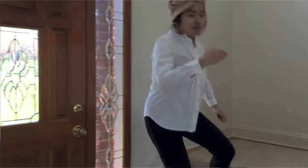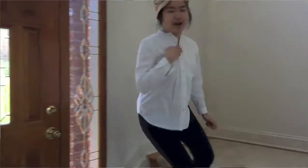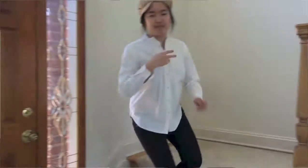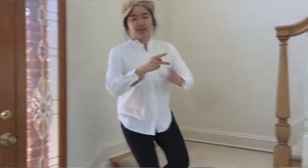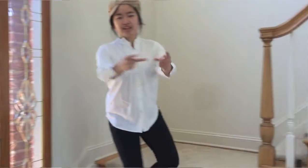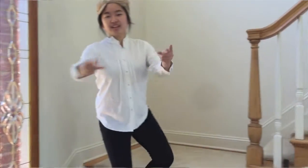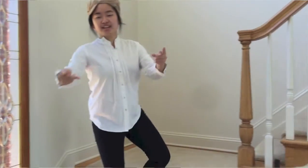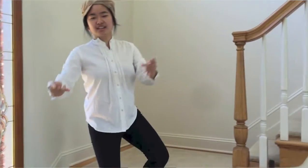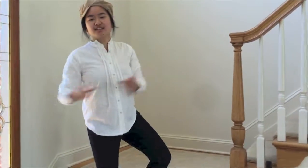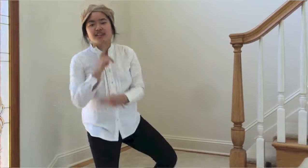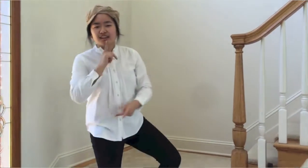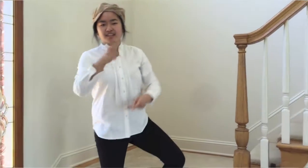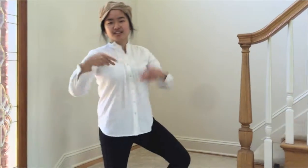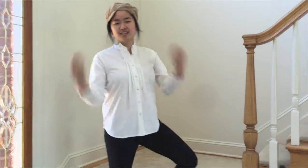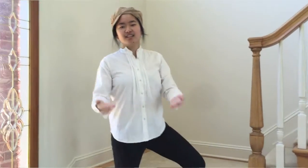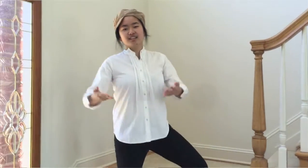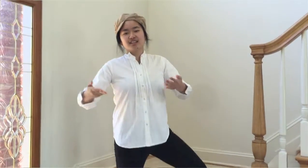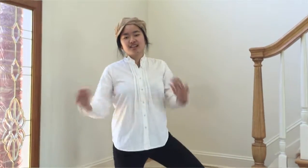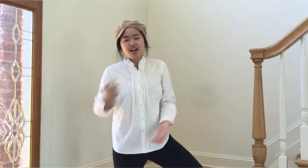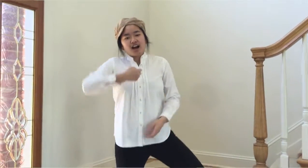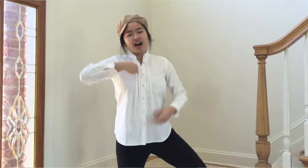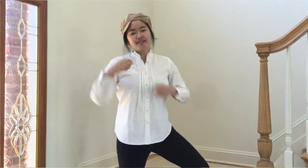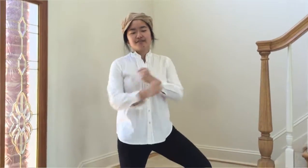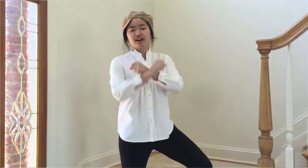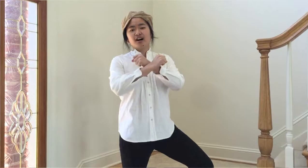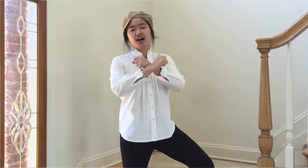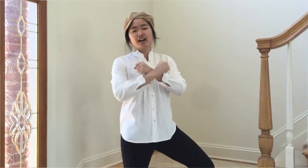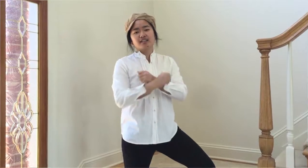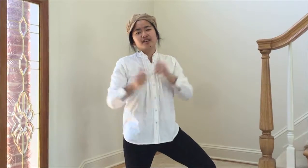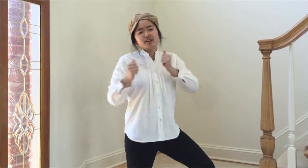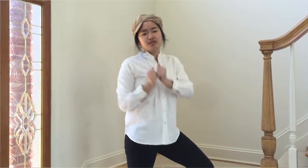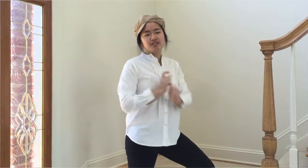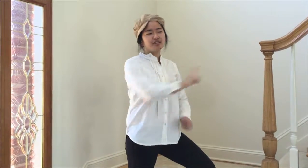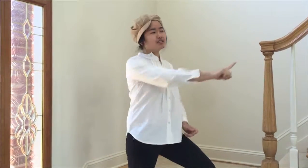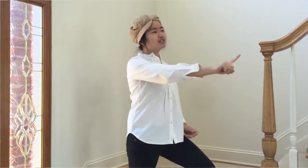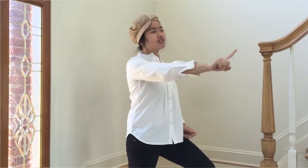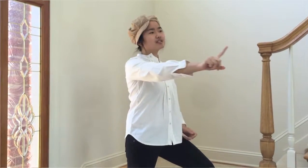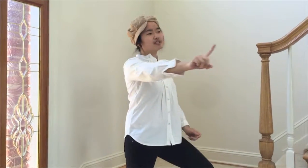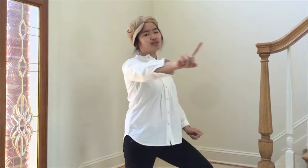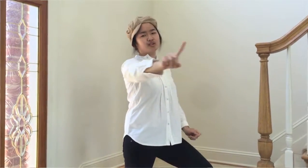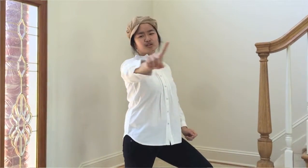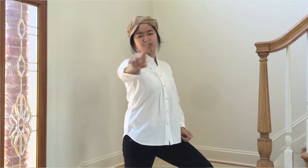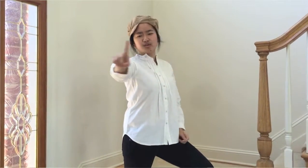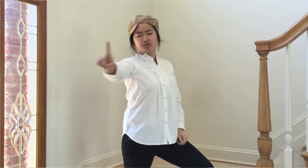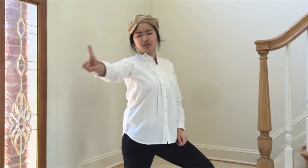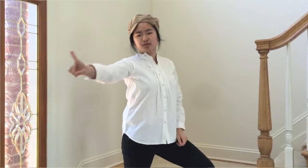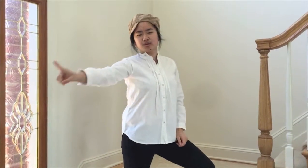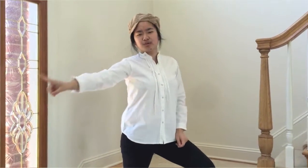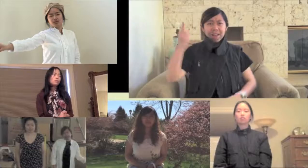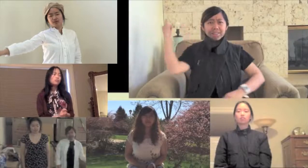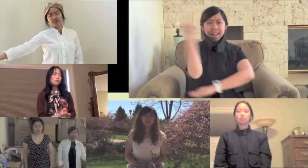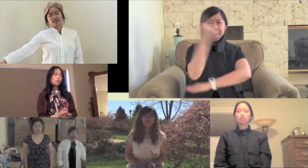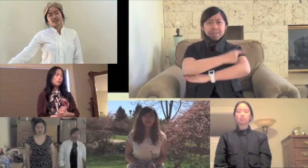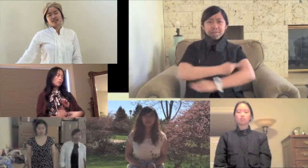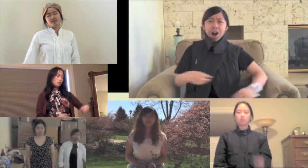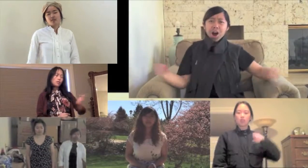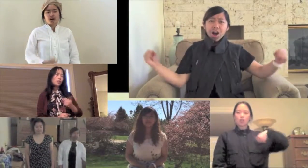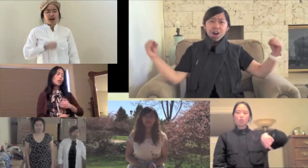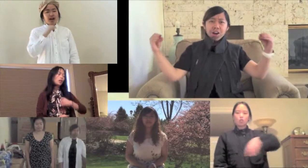place is here, I'm mine with you One day more One